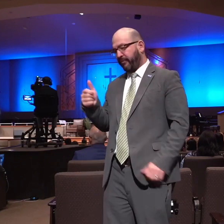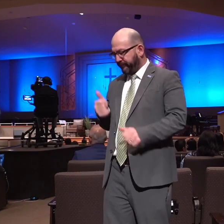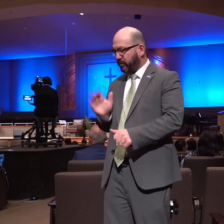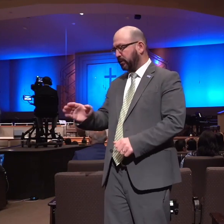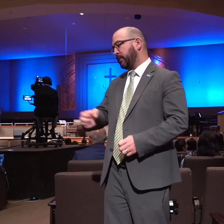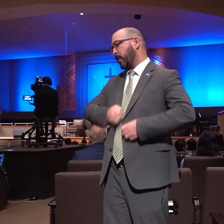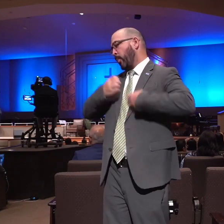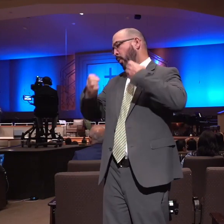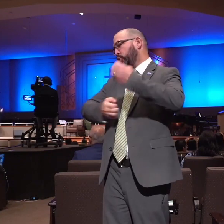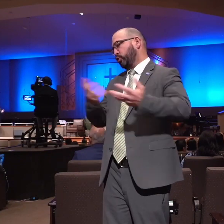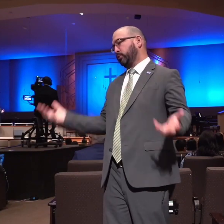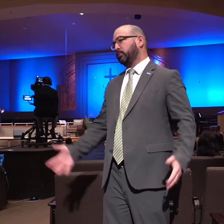how are we living ours